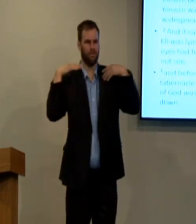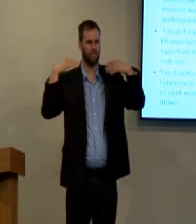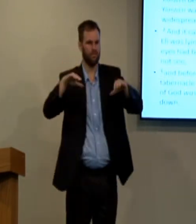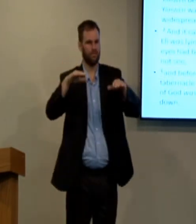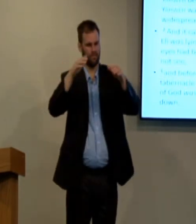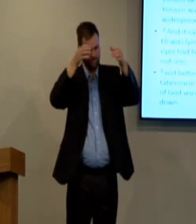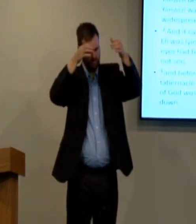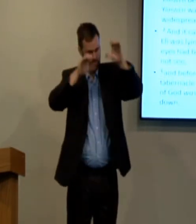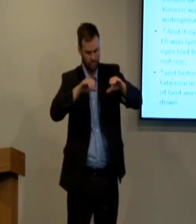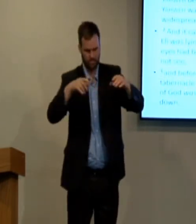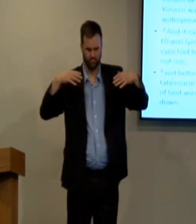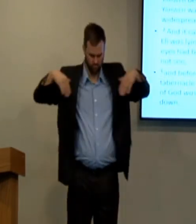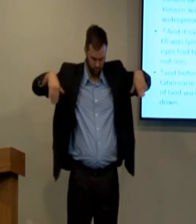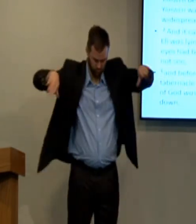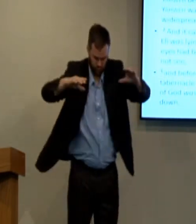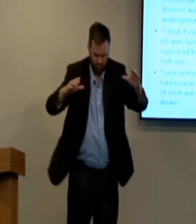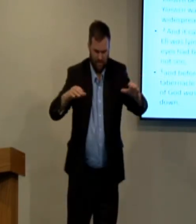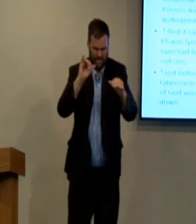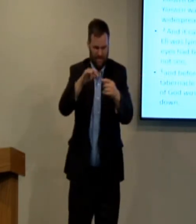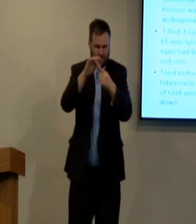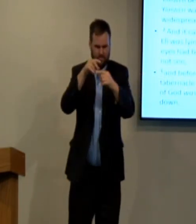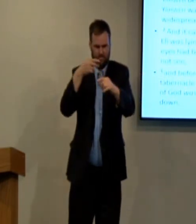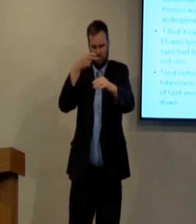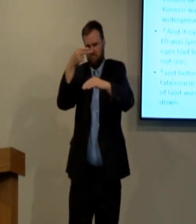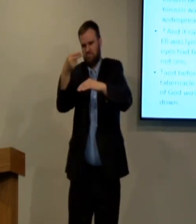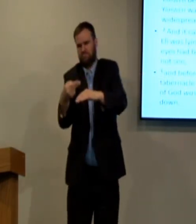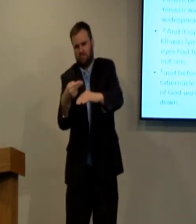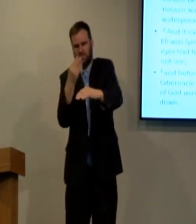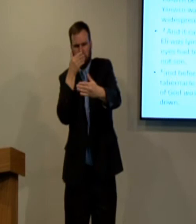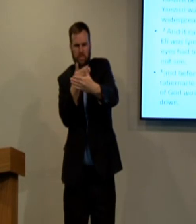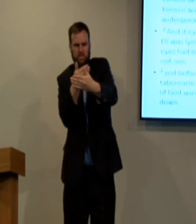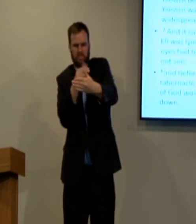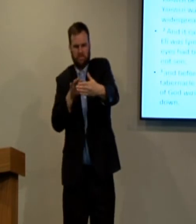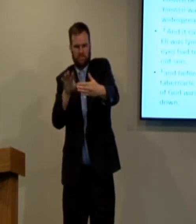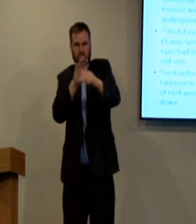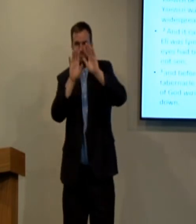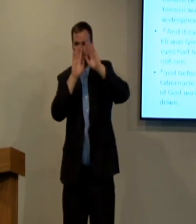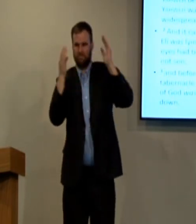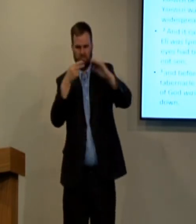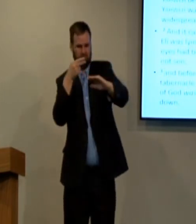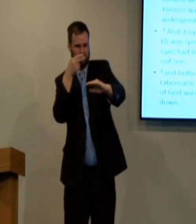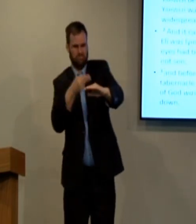He slept near the ark of the covenant, that special place, he'd sleep nearby it.